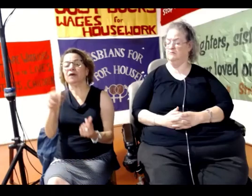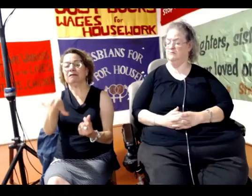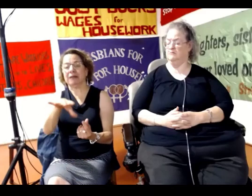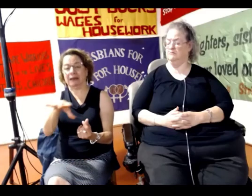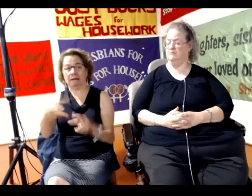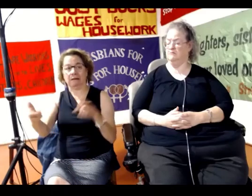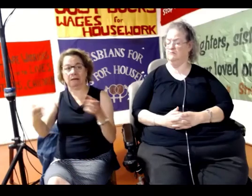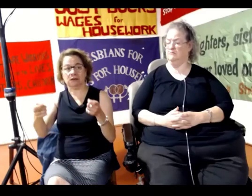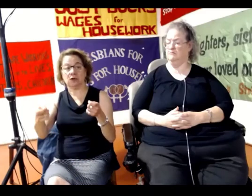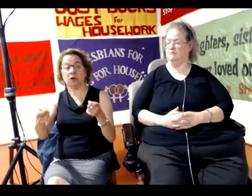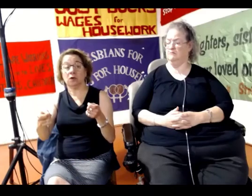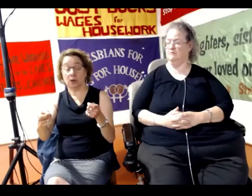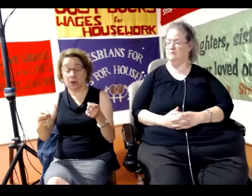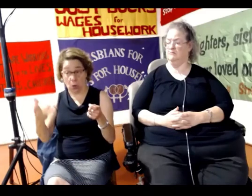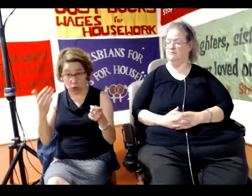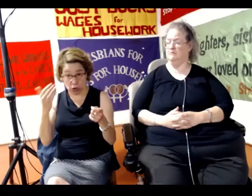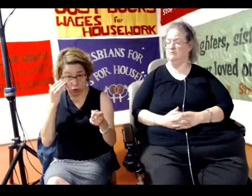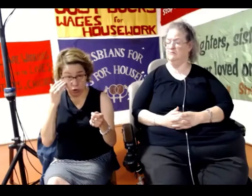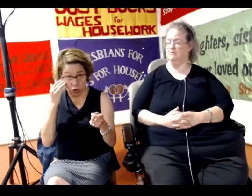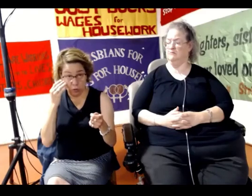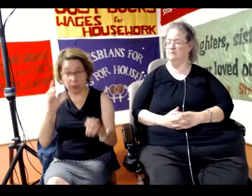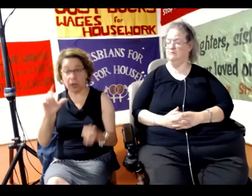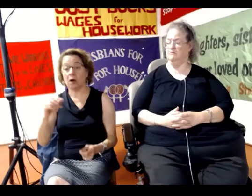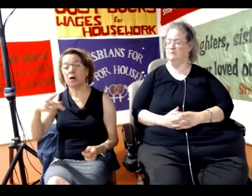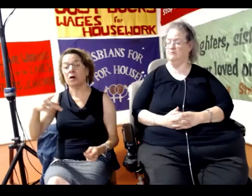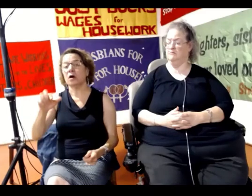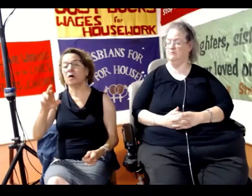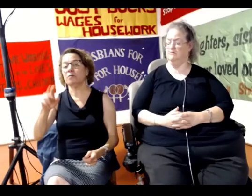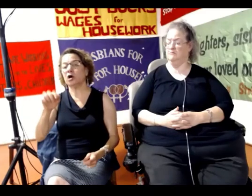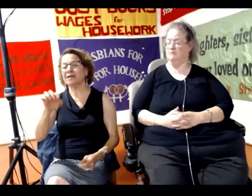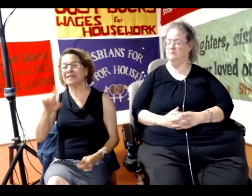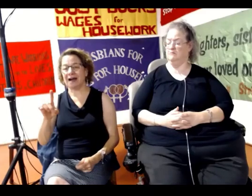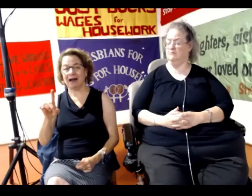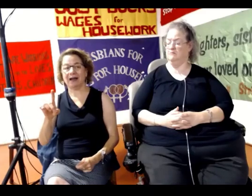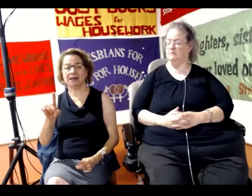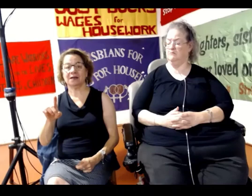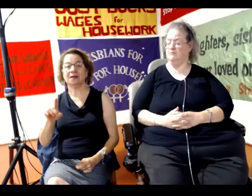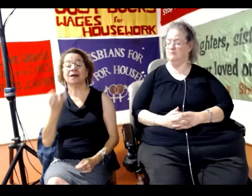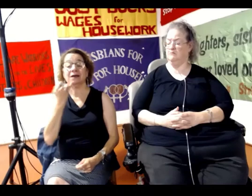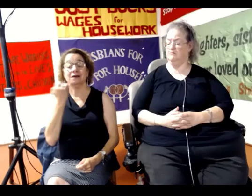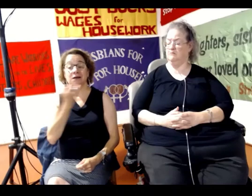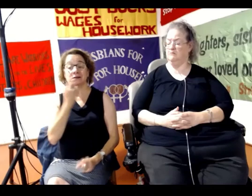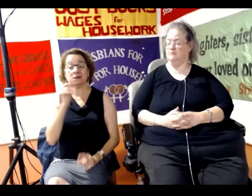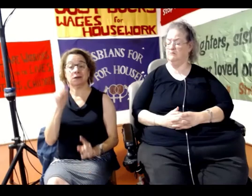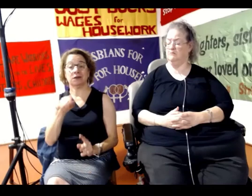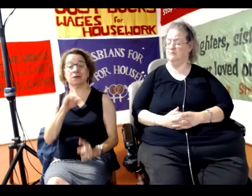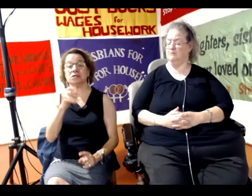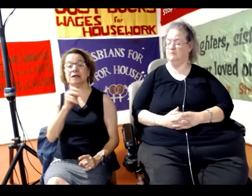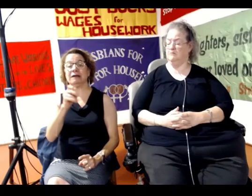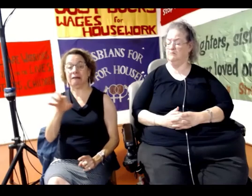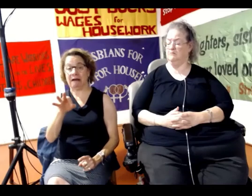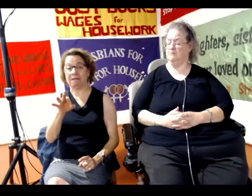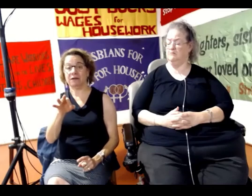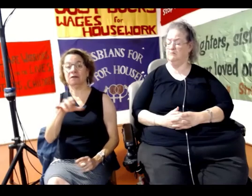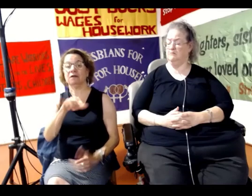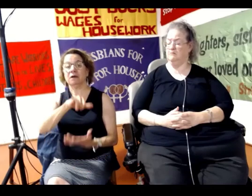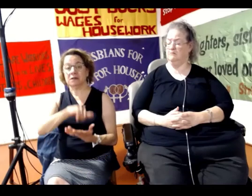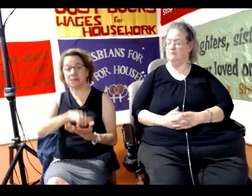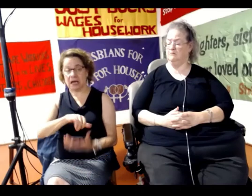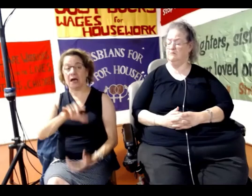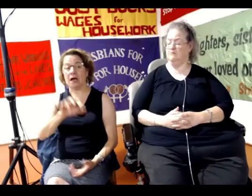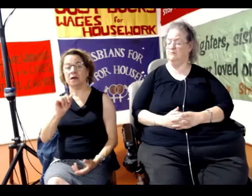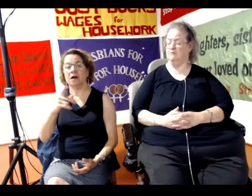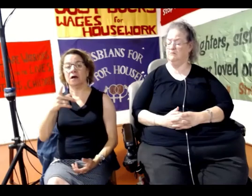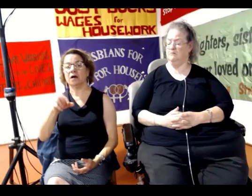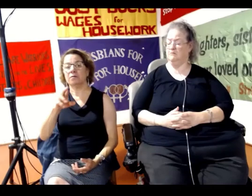So, if you wanted to know about apartheid in Israel, this is a key part. It's a